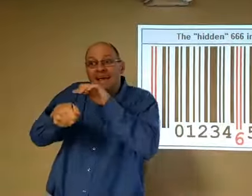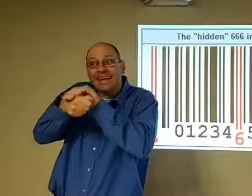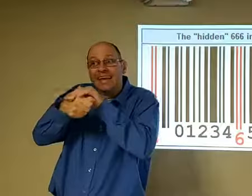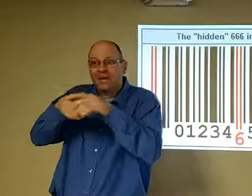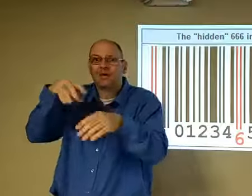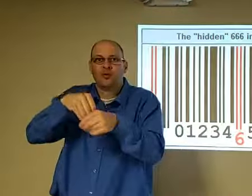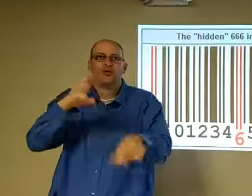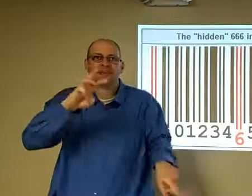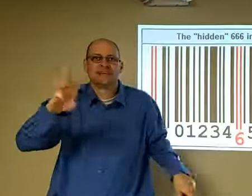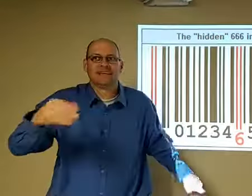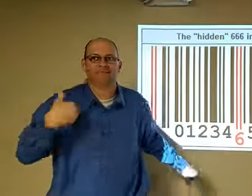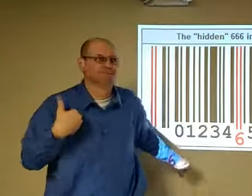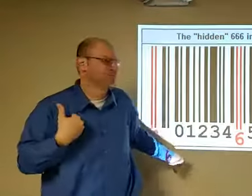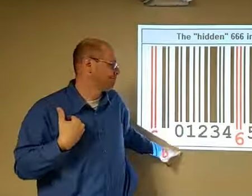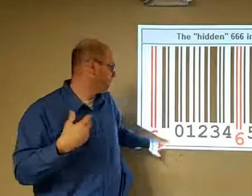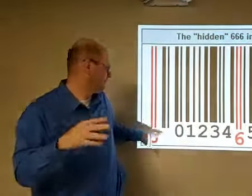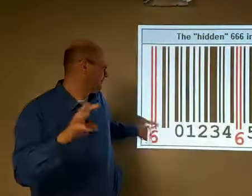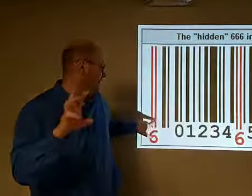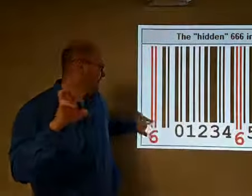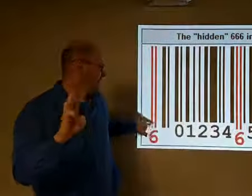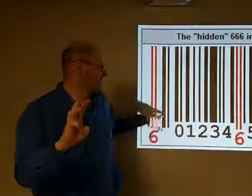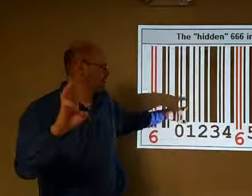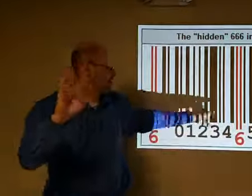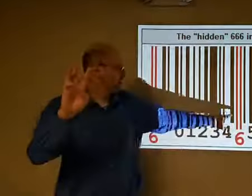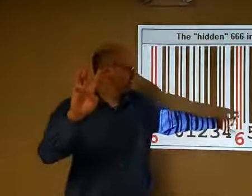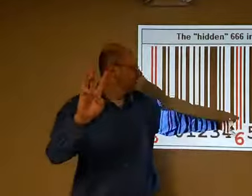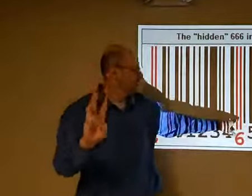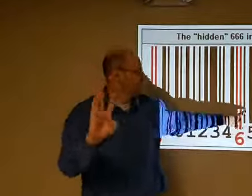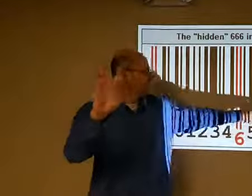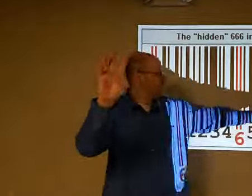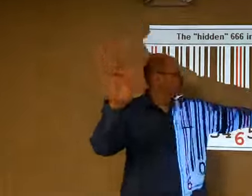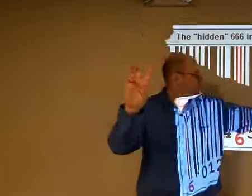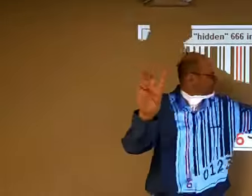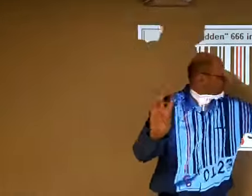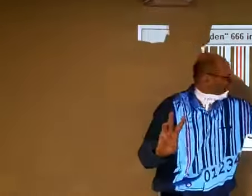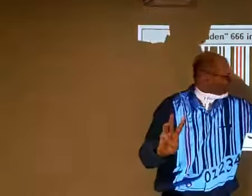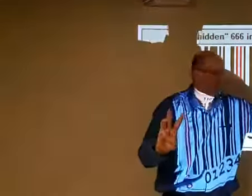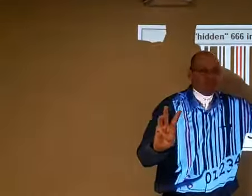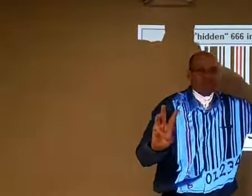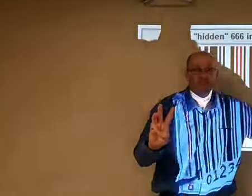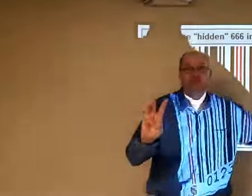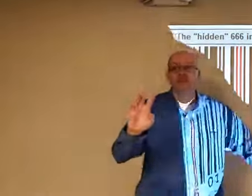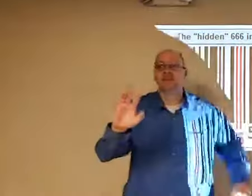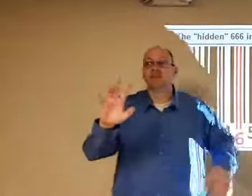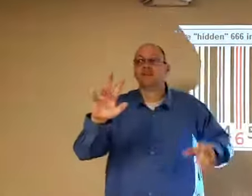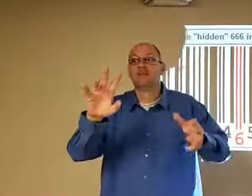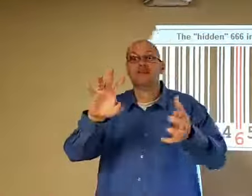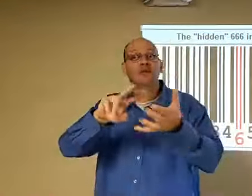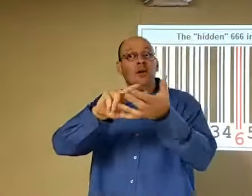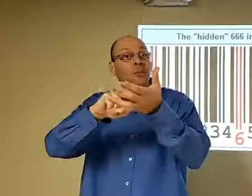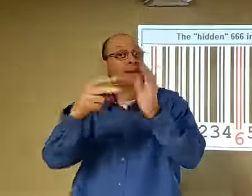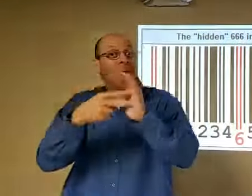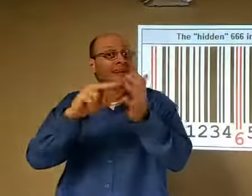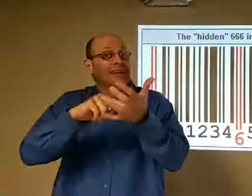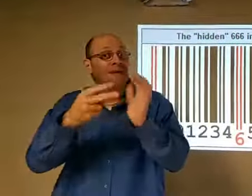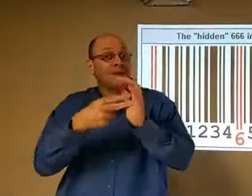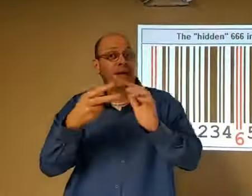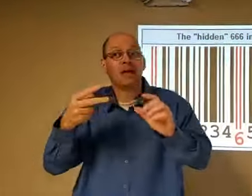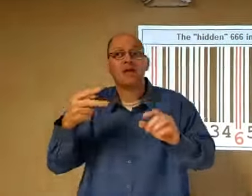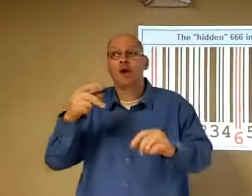it's identifying that when it goes through the barcode reader but in this number there's